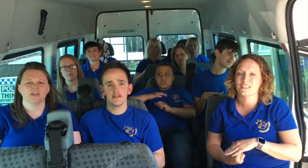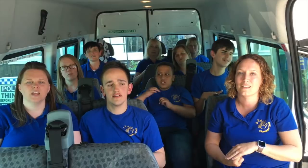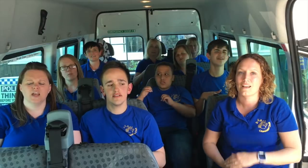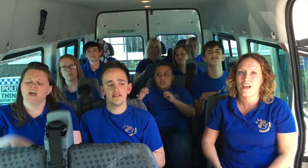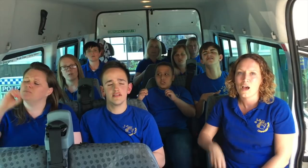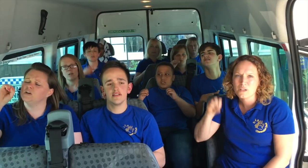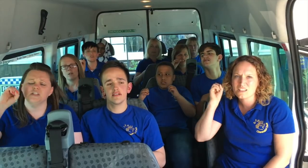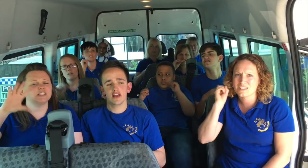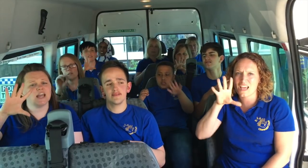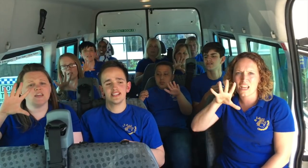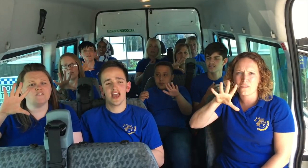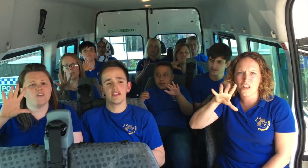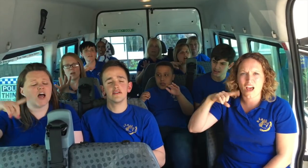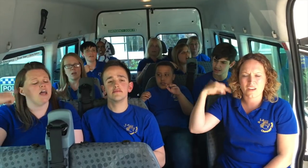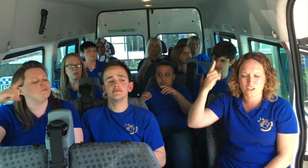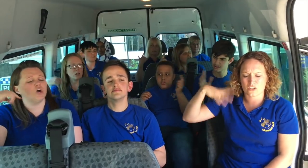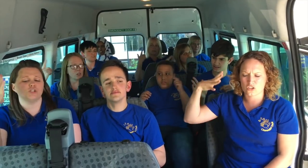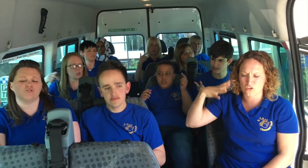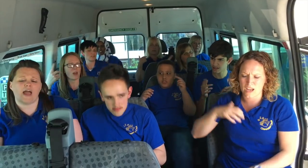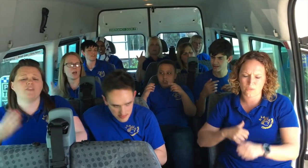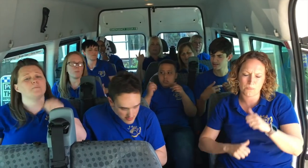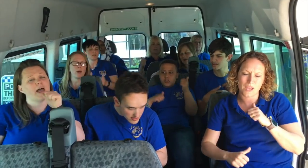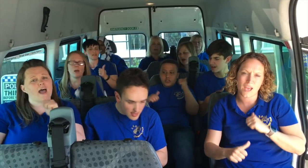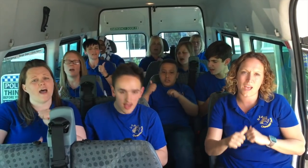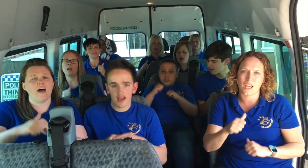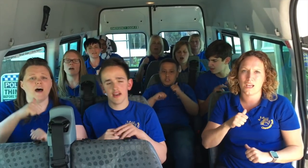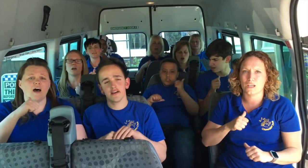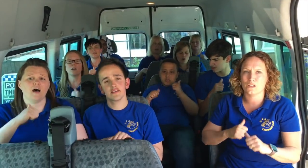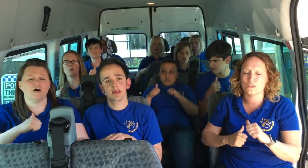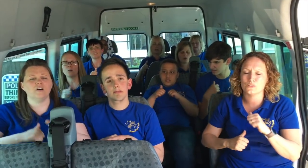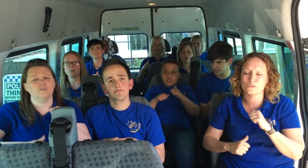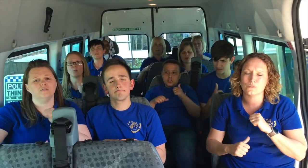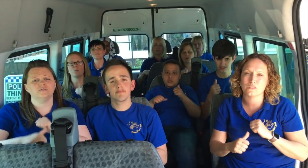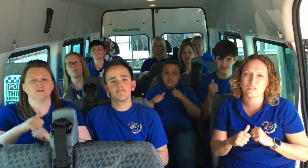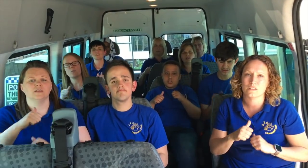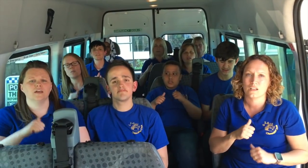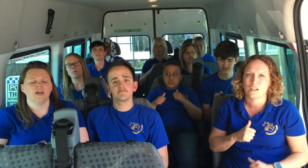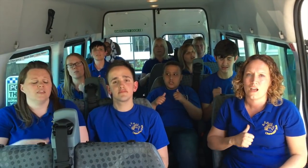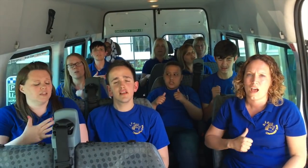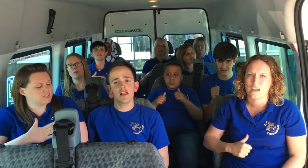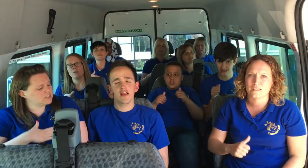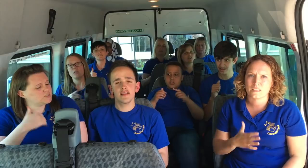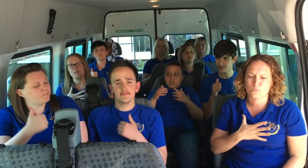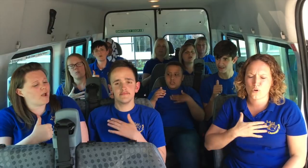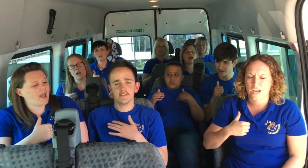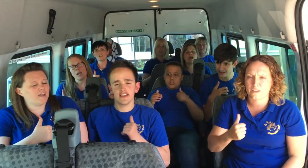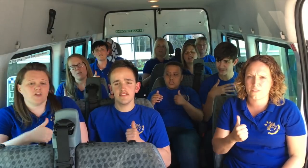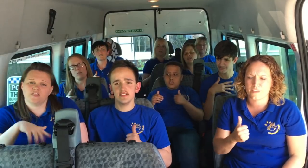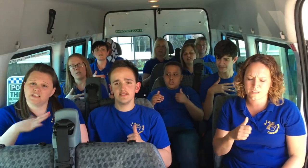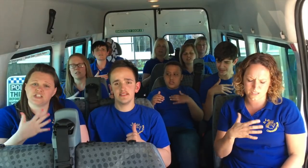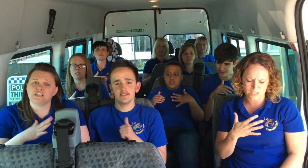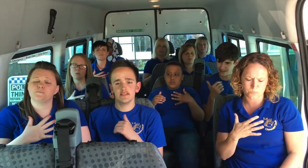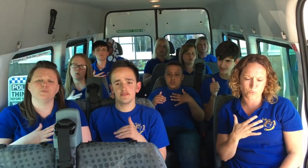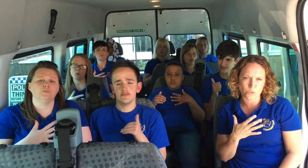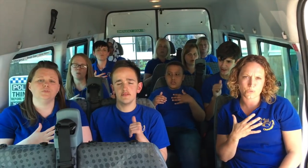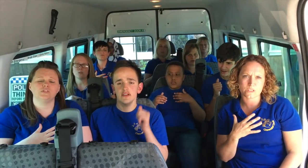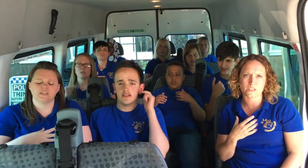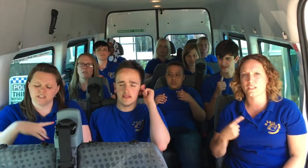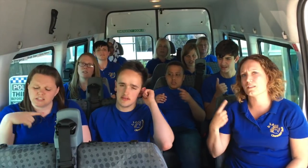I'm gonna send a flood, gonna drown a man This is brave, this is bruised This